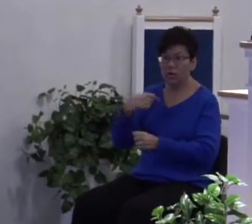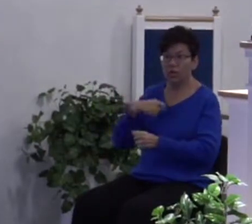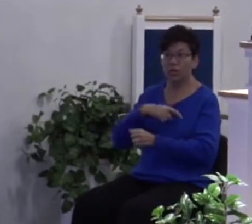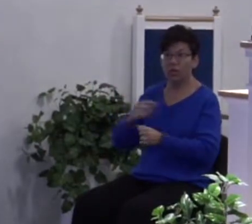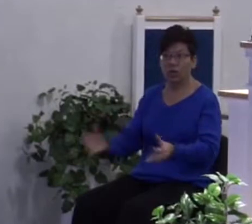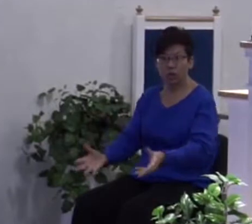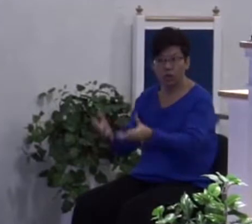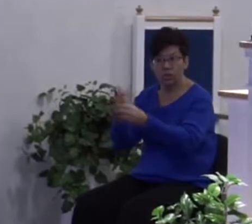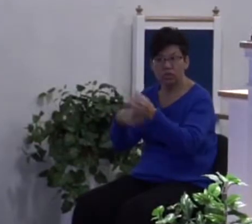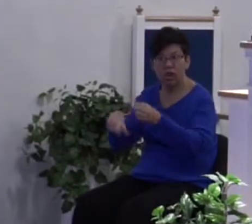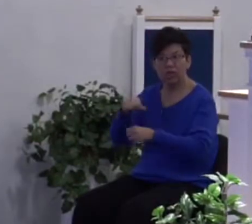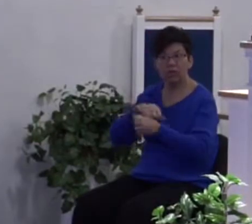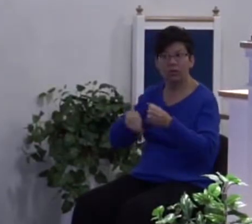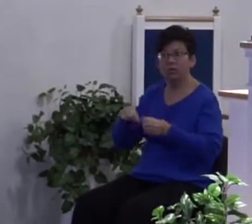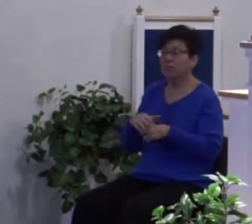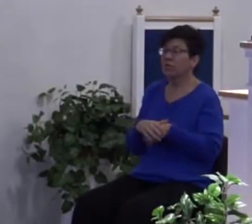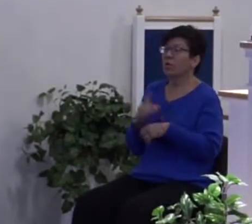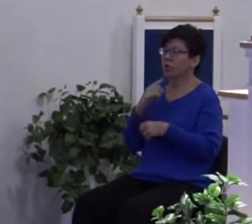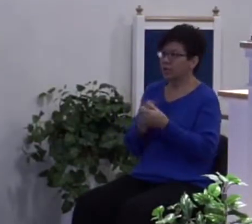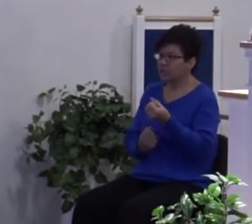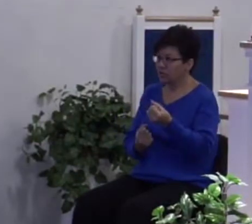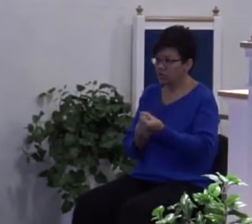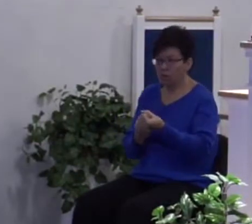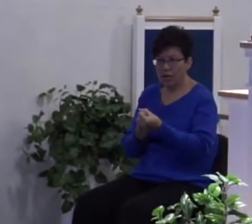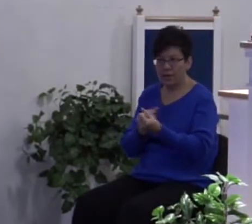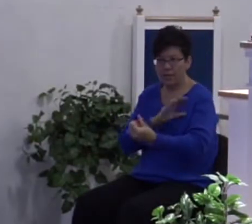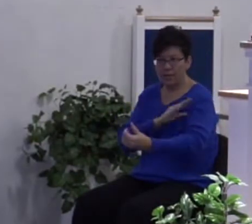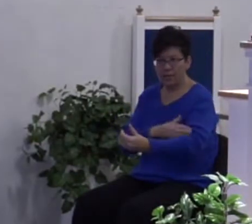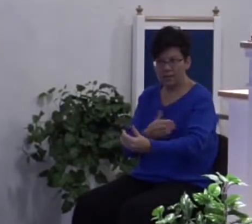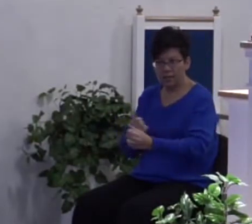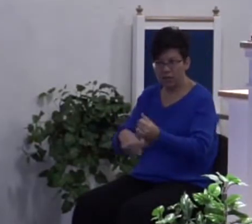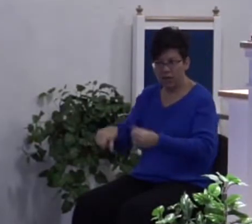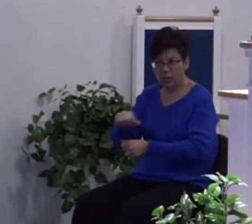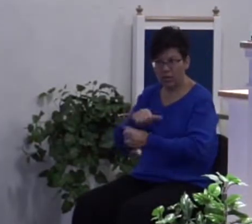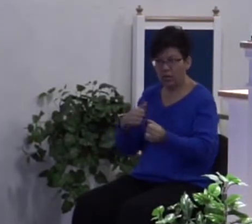each other. Strengthen each other. And help when we can.